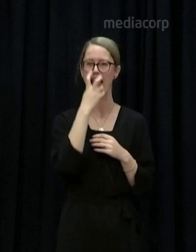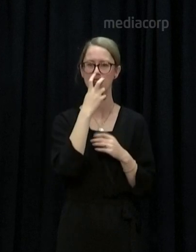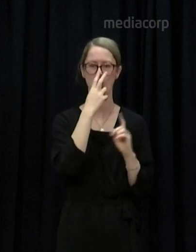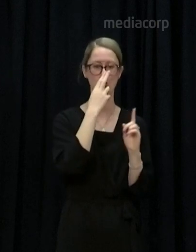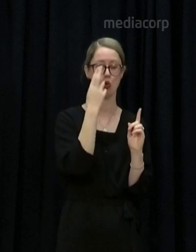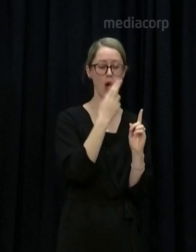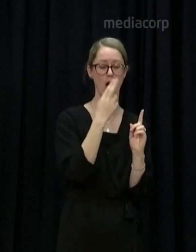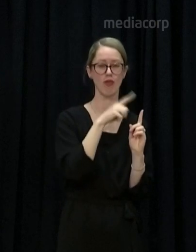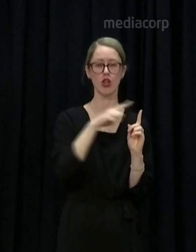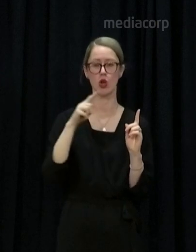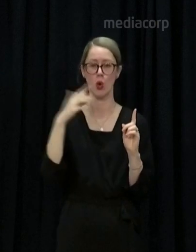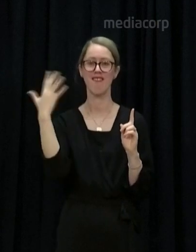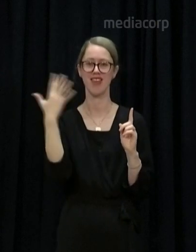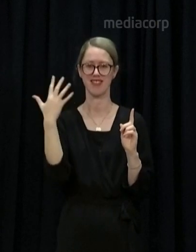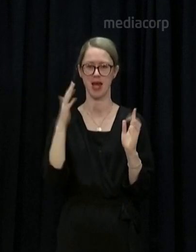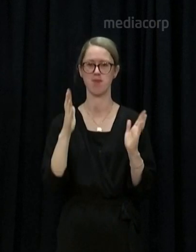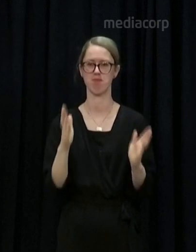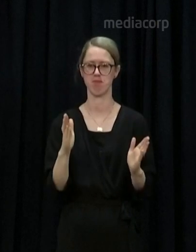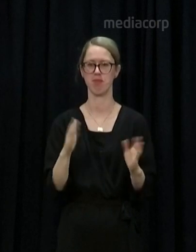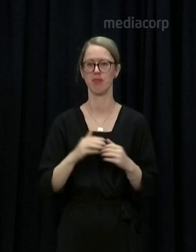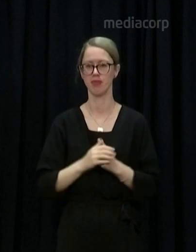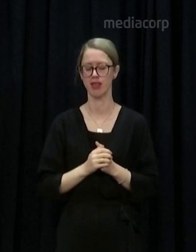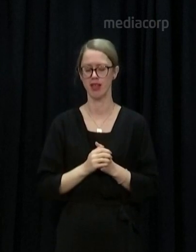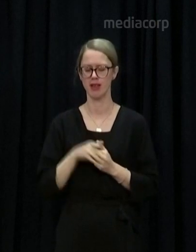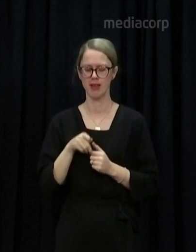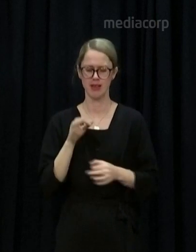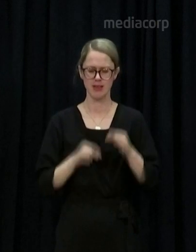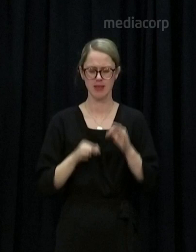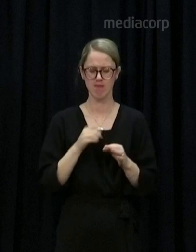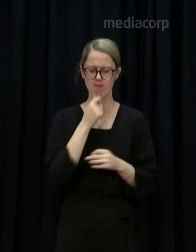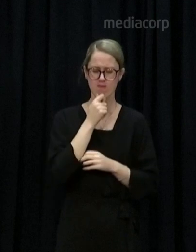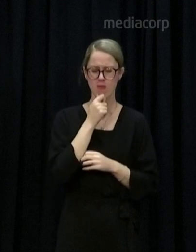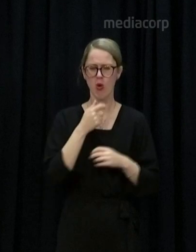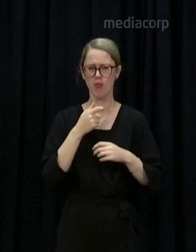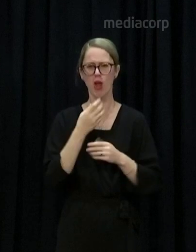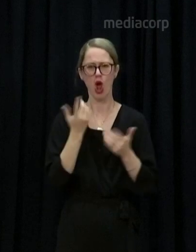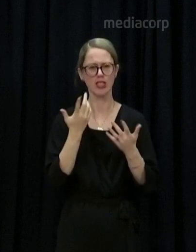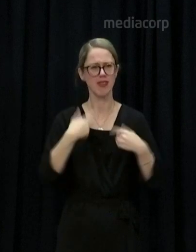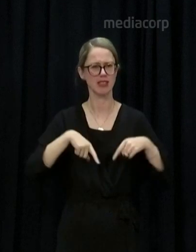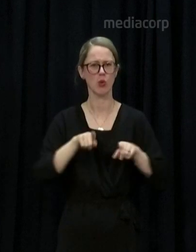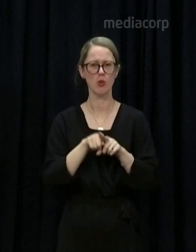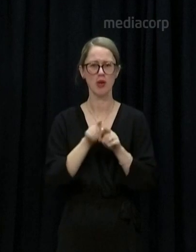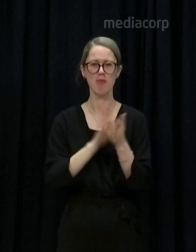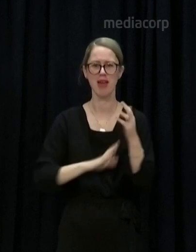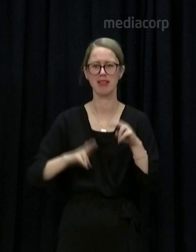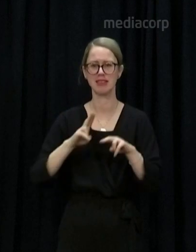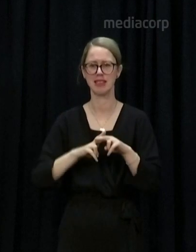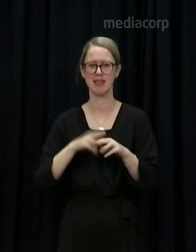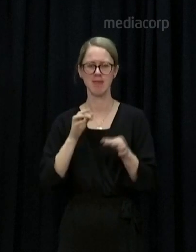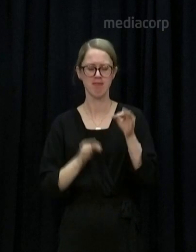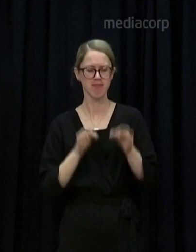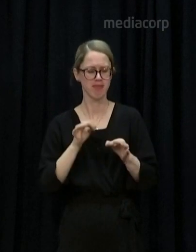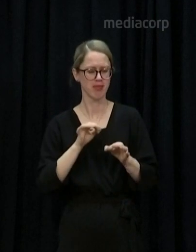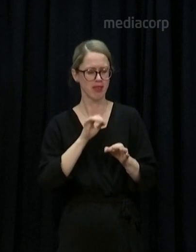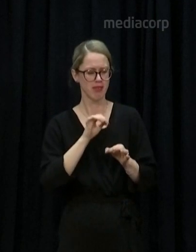olds. This is not a decision we have taken lightly. Many of us are parents ourselves and take this duty of making decisions about